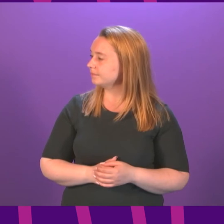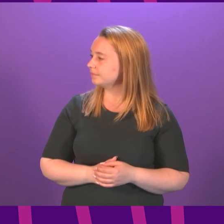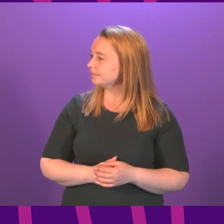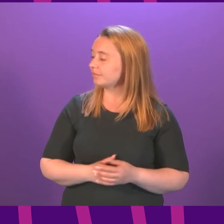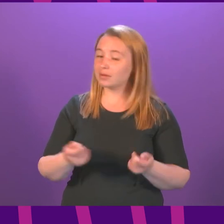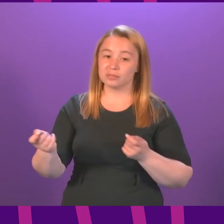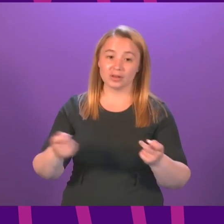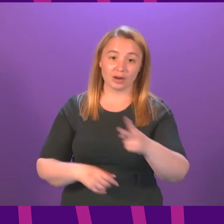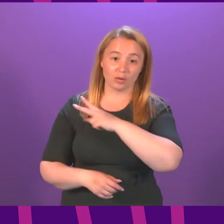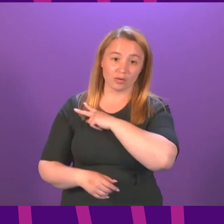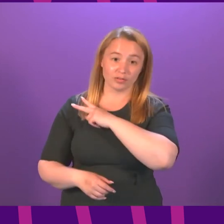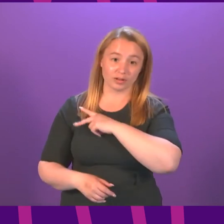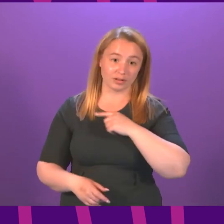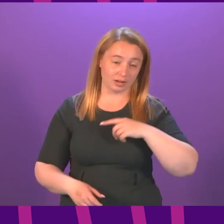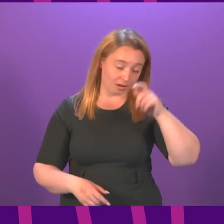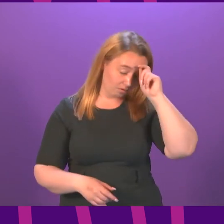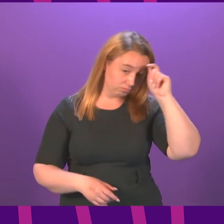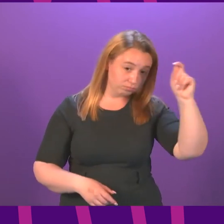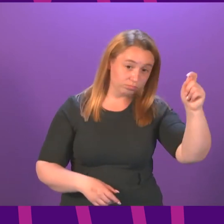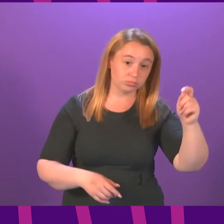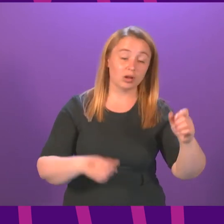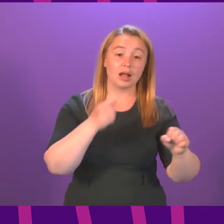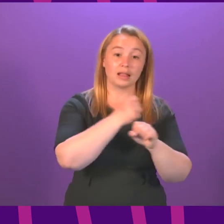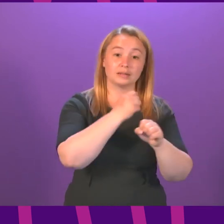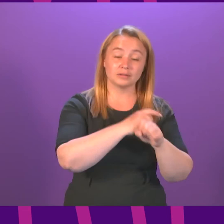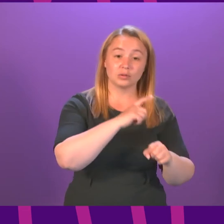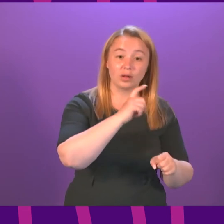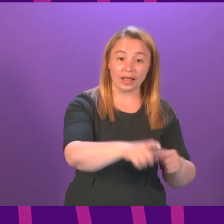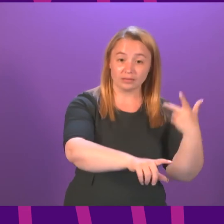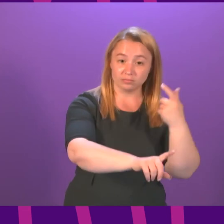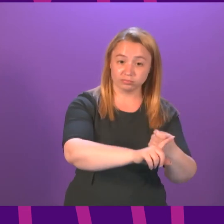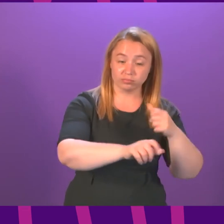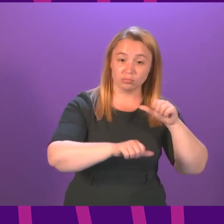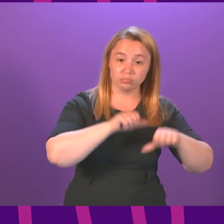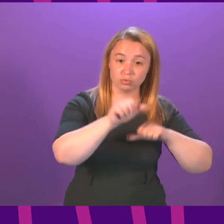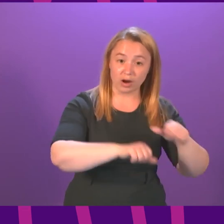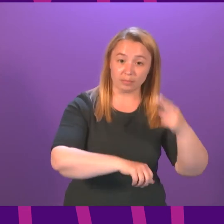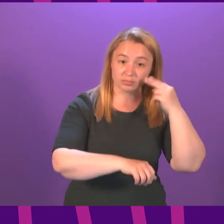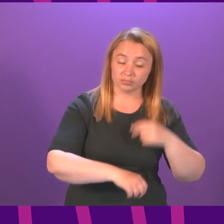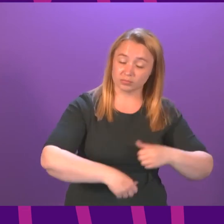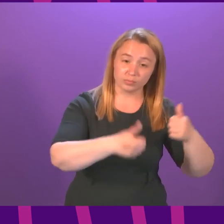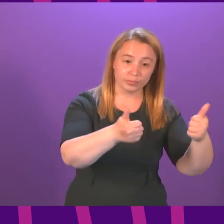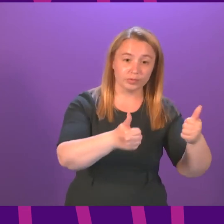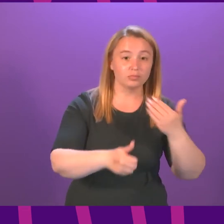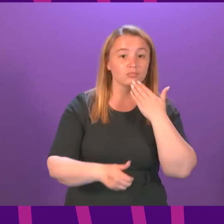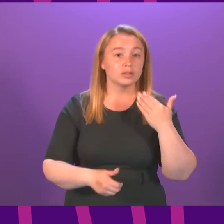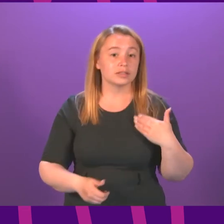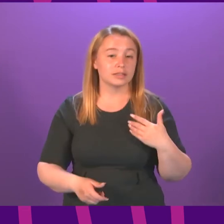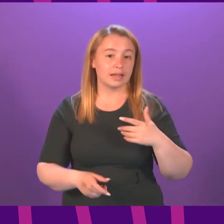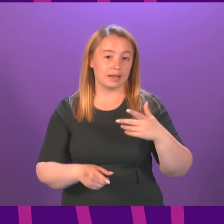I pay tribute to the work of NHS for the vaccine programme in Glasgow in recent days I have been